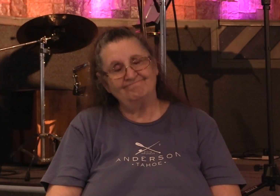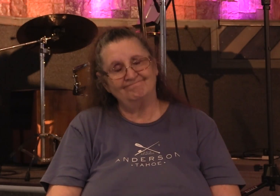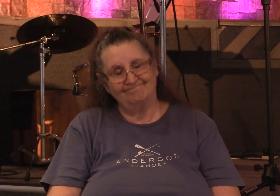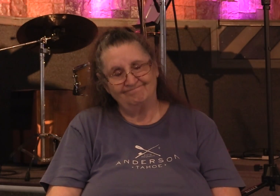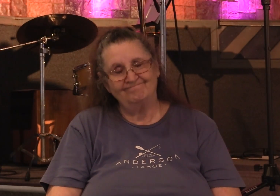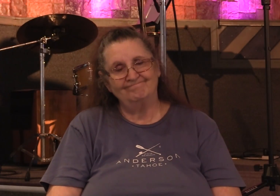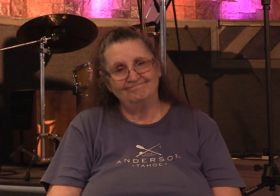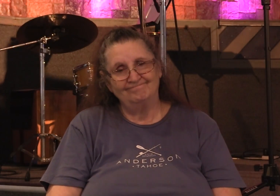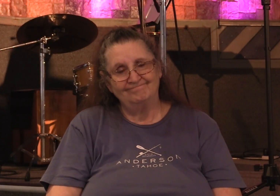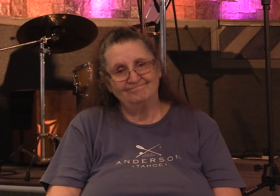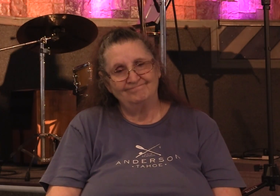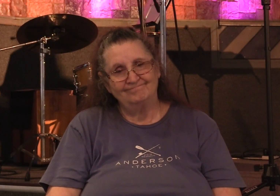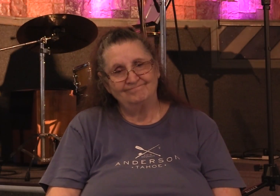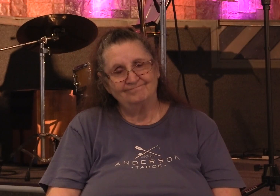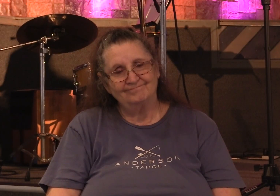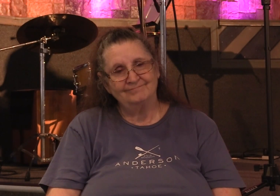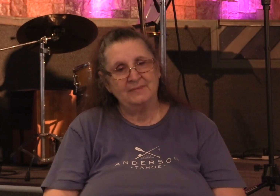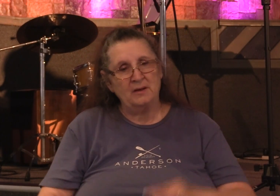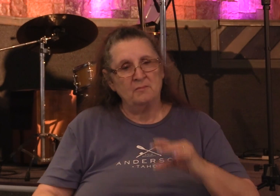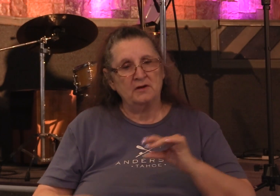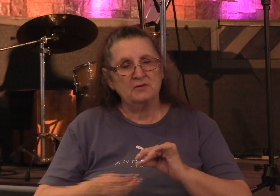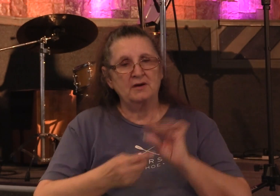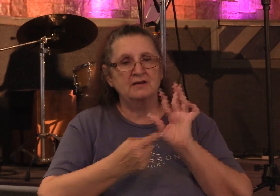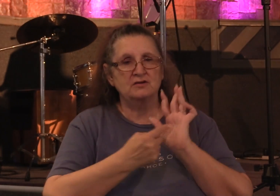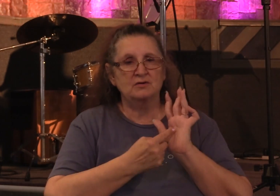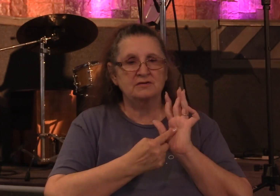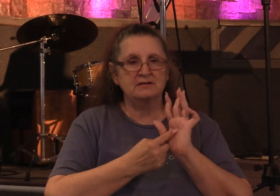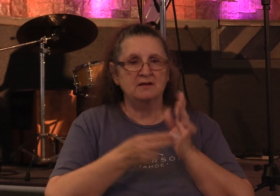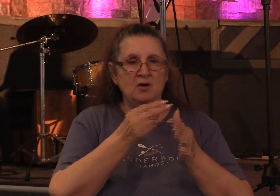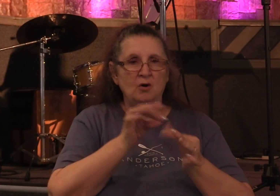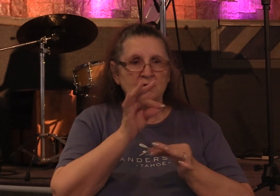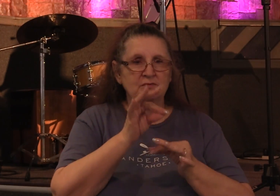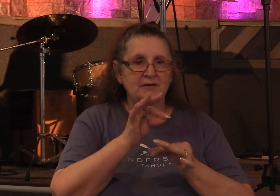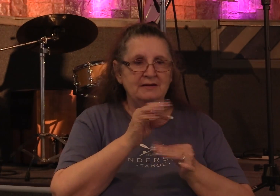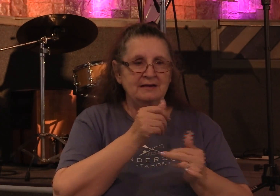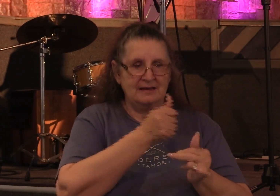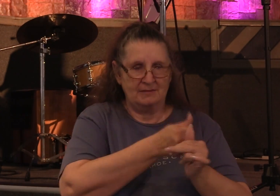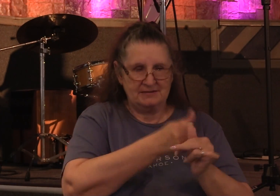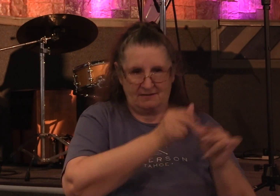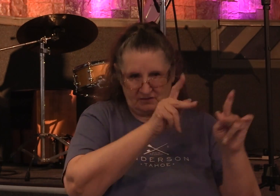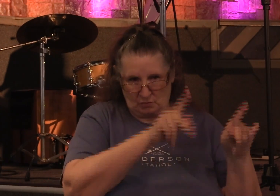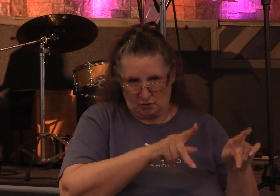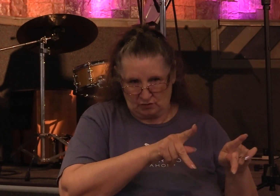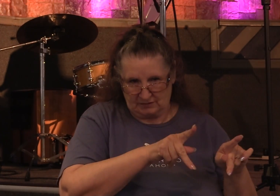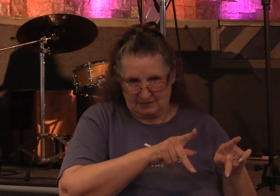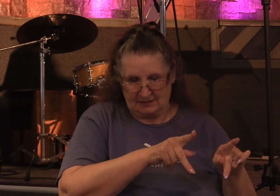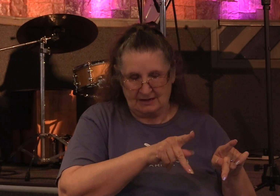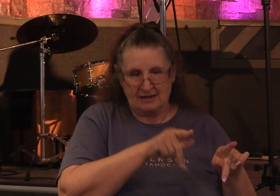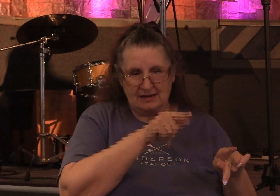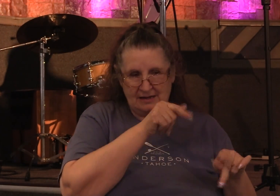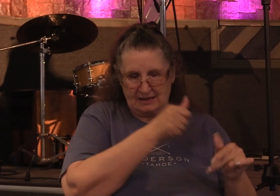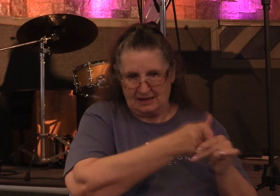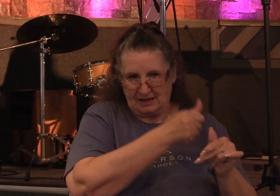by the way this shows us that the Holy Spirit is a person and that he is in fact God